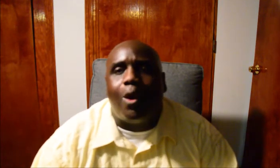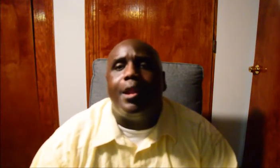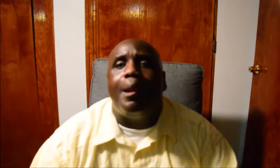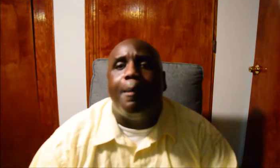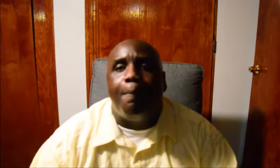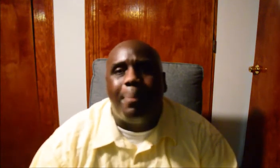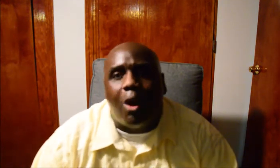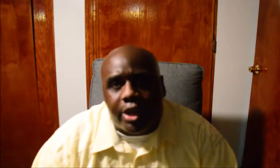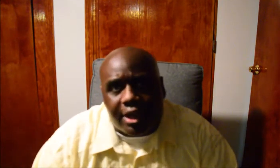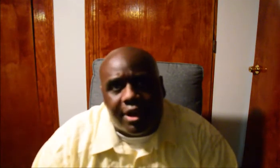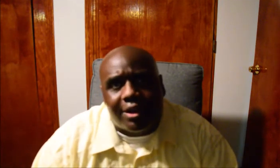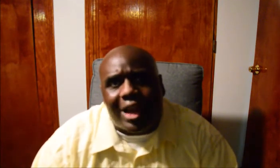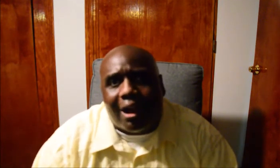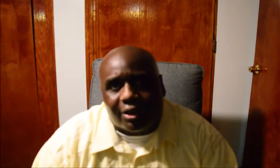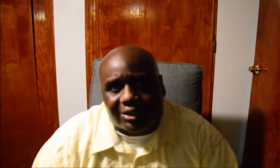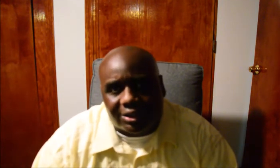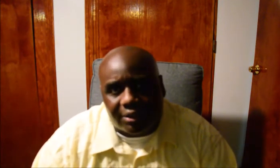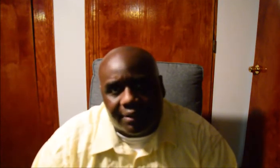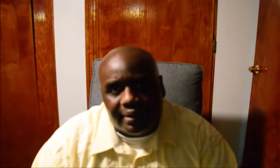.1 billion.